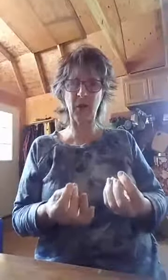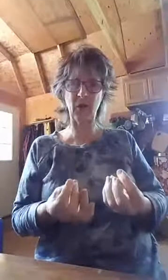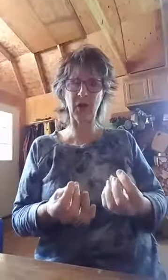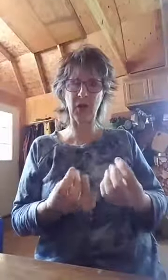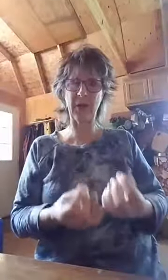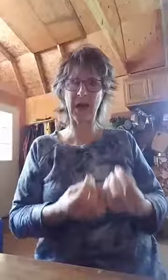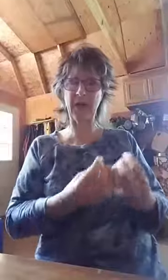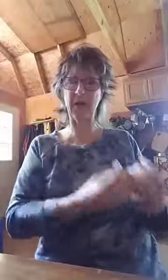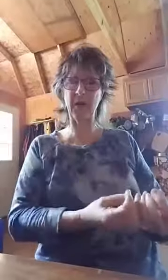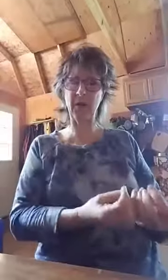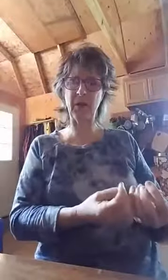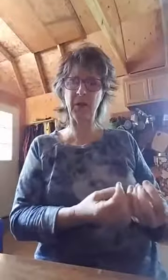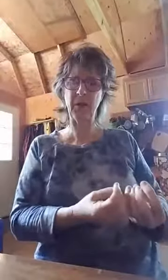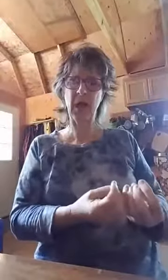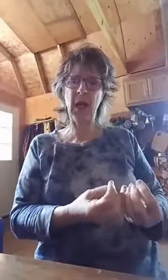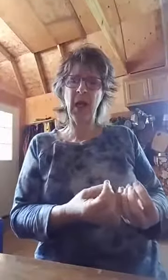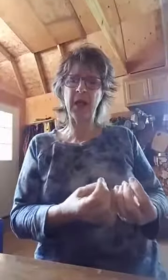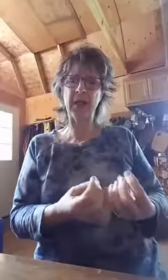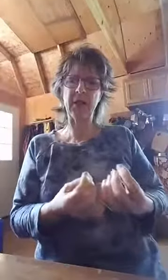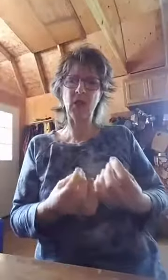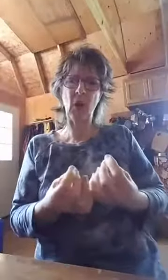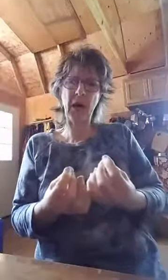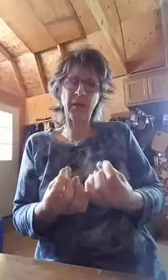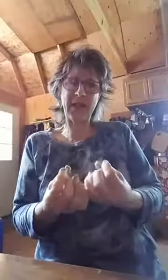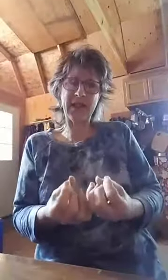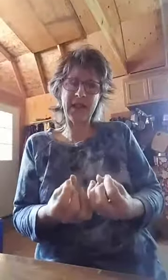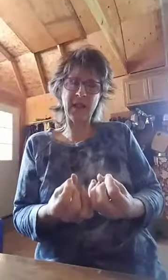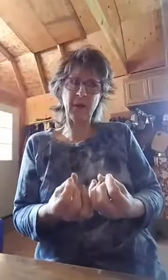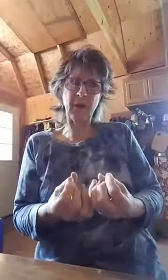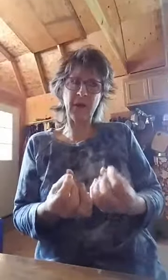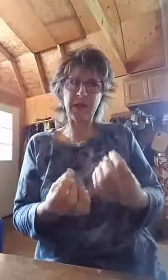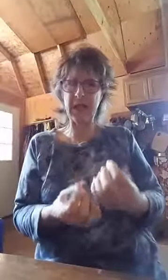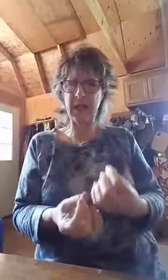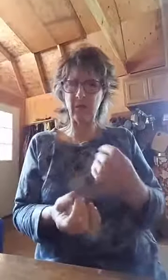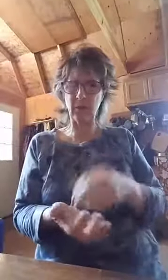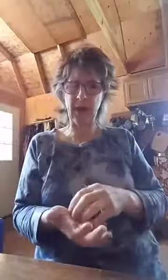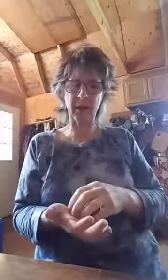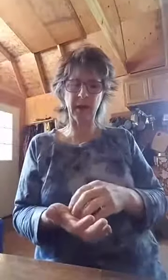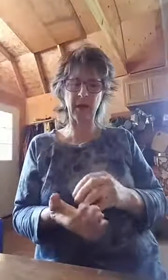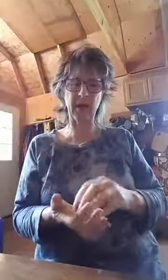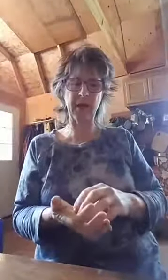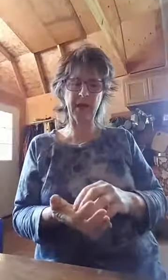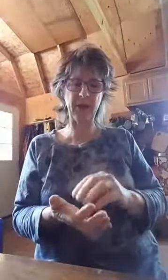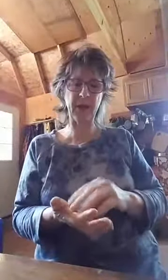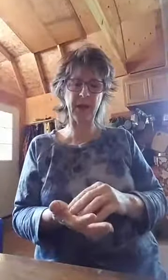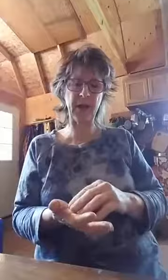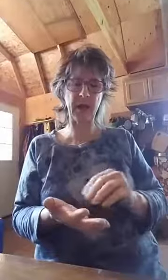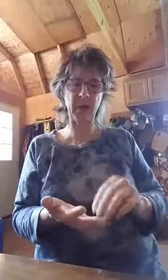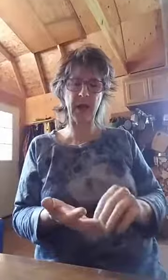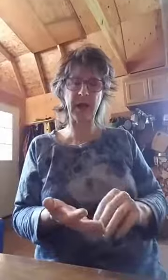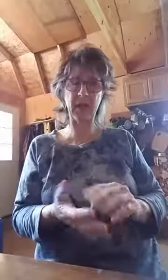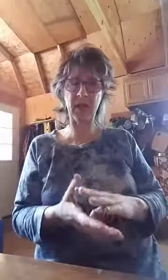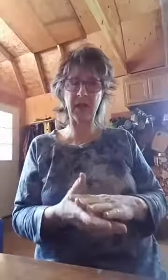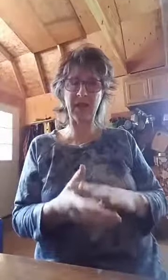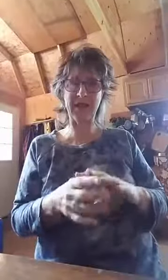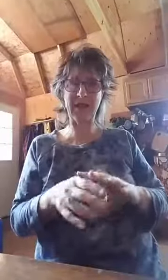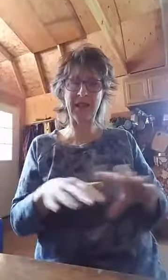spiritually when I'm taking communion. And so I receive the DNA record of everything, the blood and the body of Jesus did,